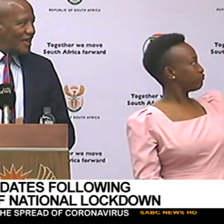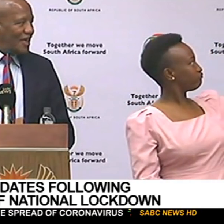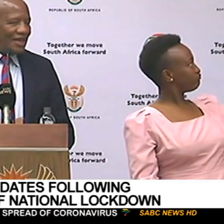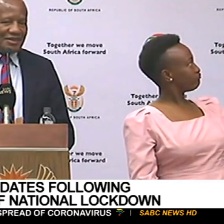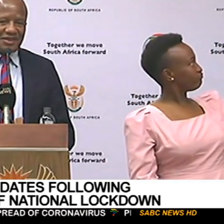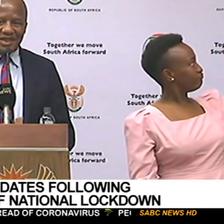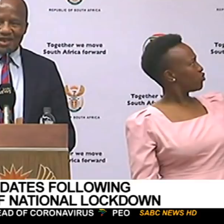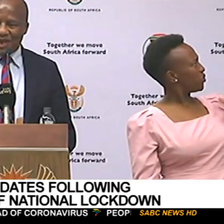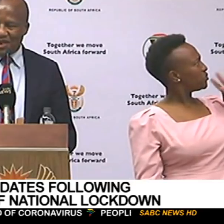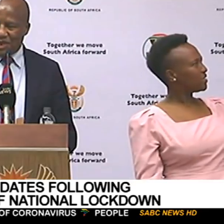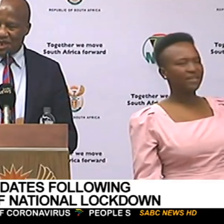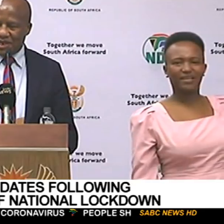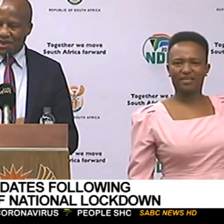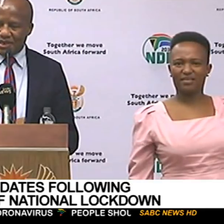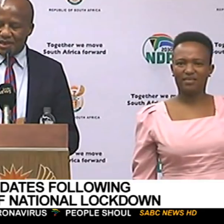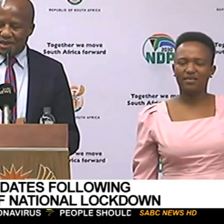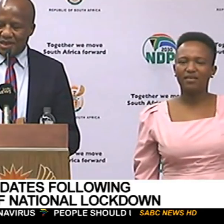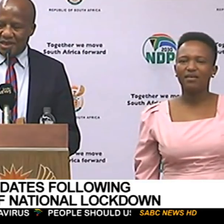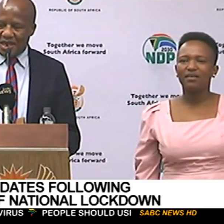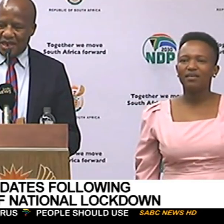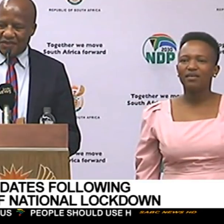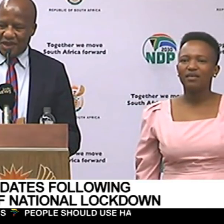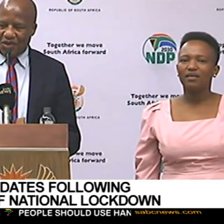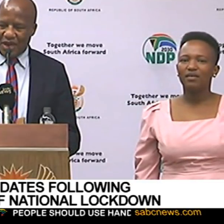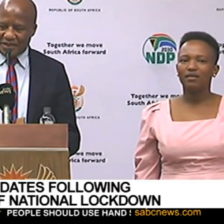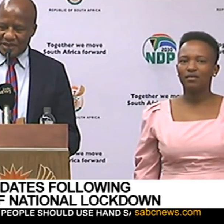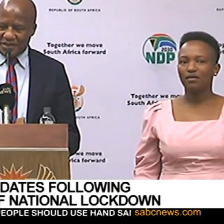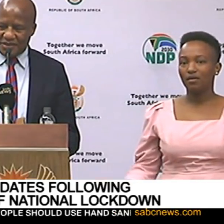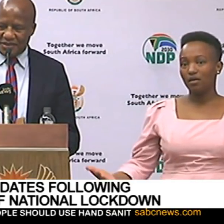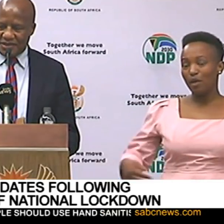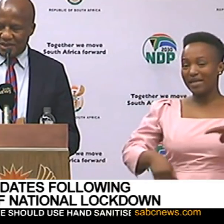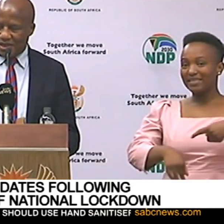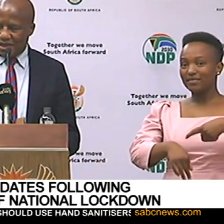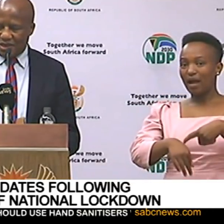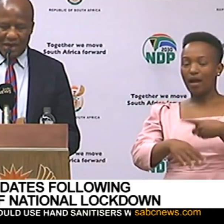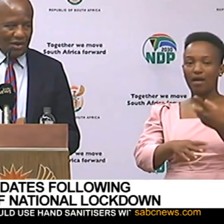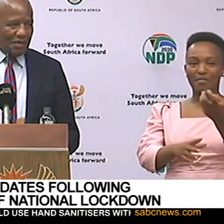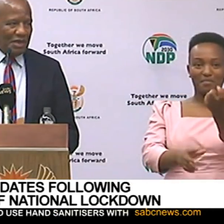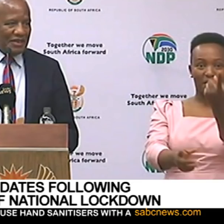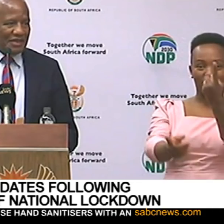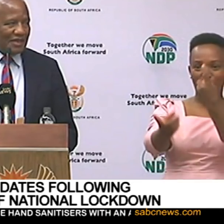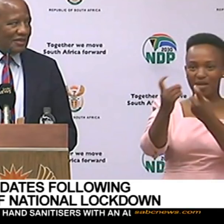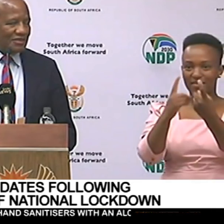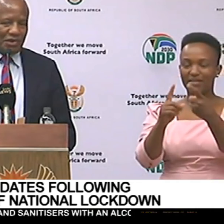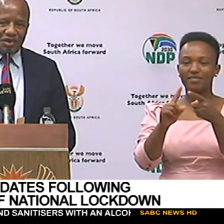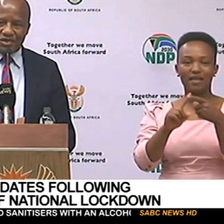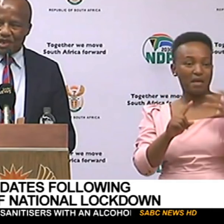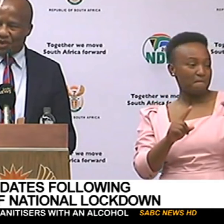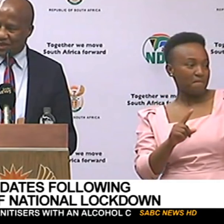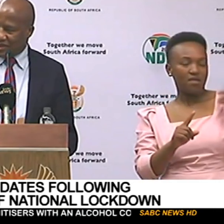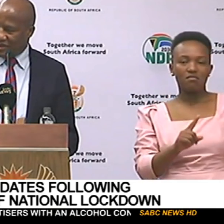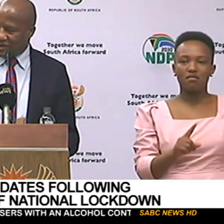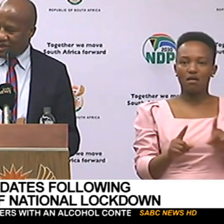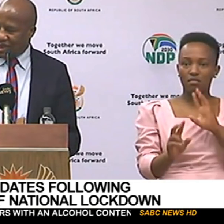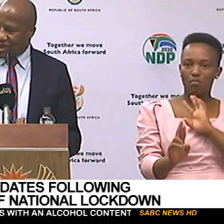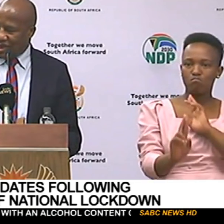so that when we take the questions, when the ministers respond